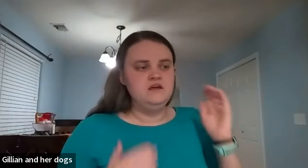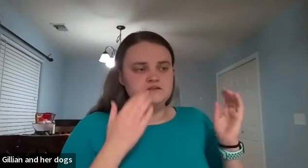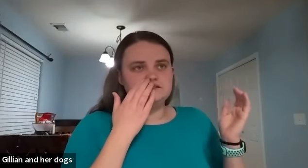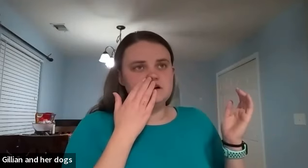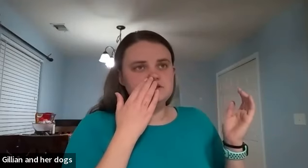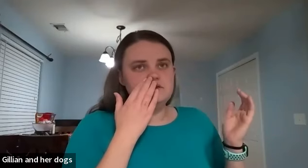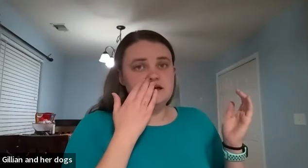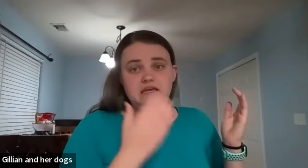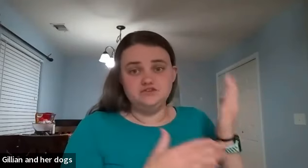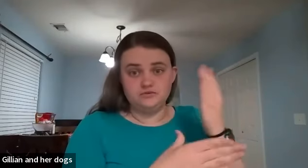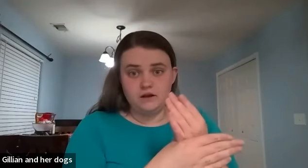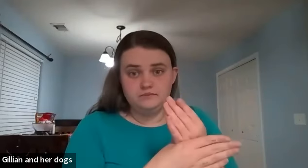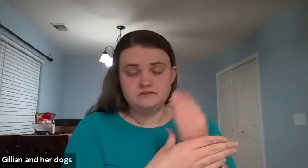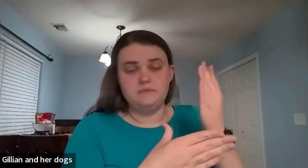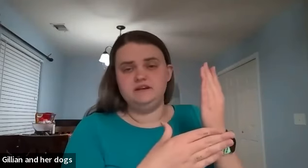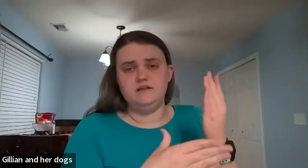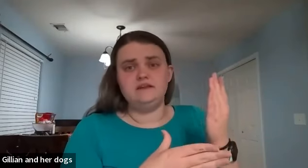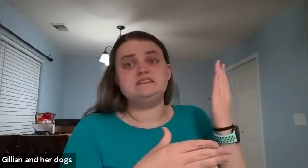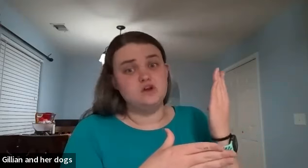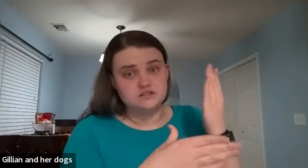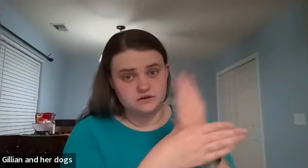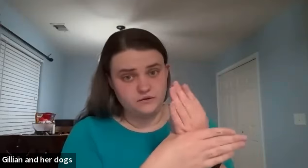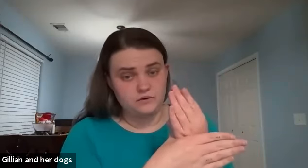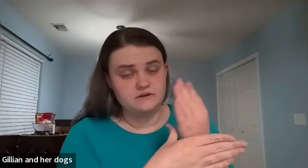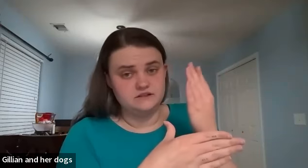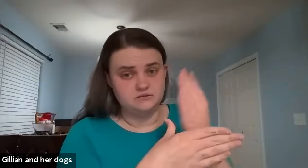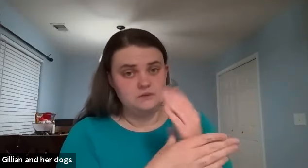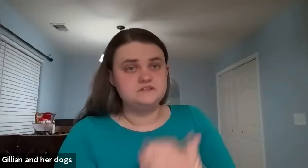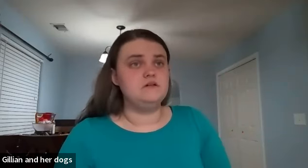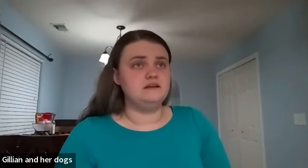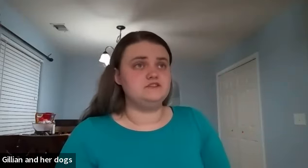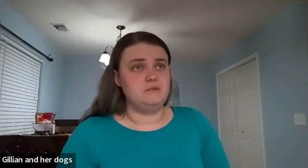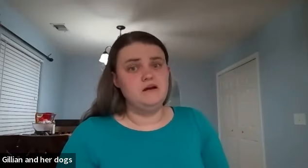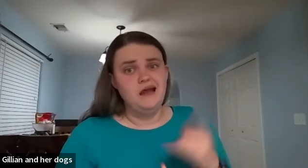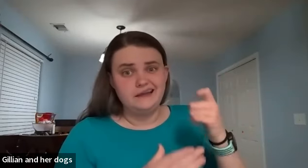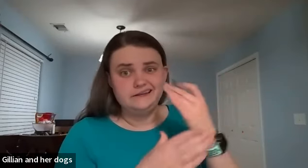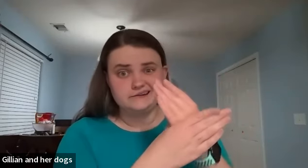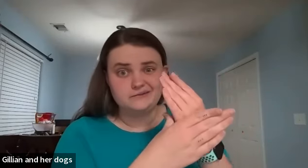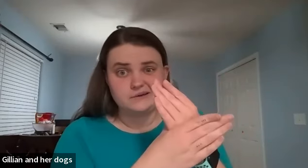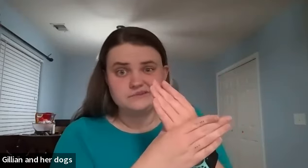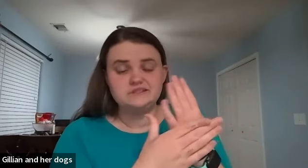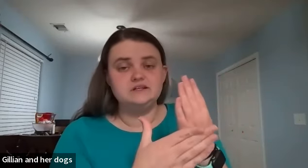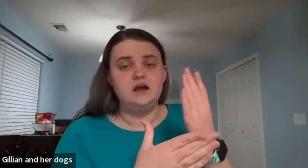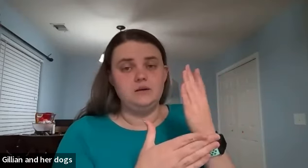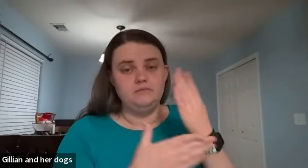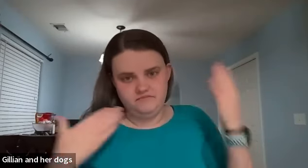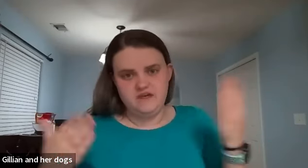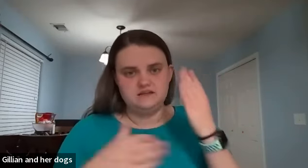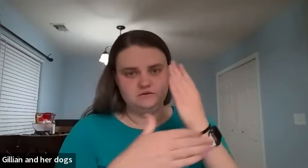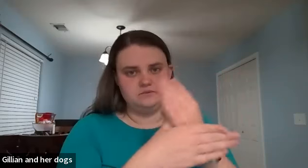this is also like interrupt i mean not like this is also for interrupt so like if you're talking about i need interrupt um that as well